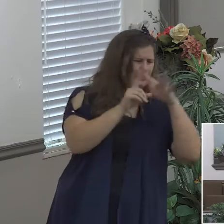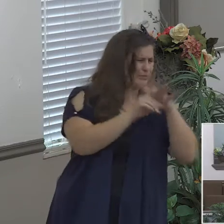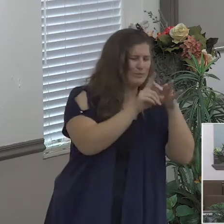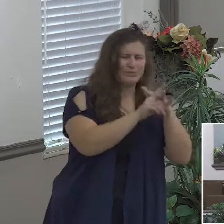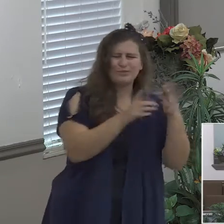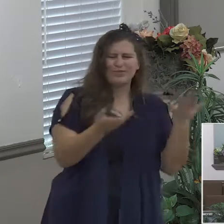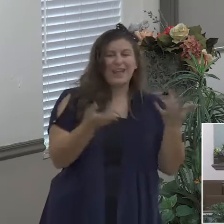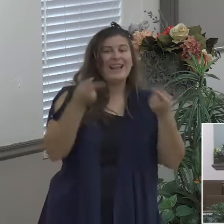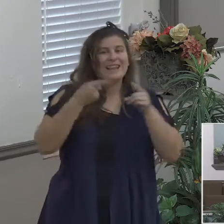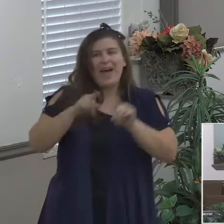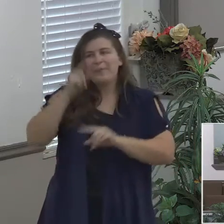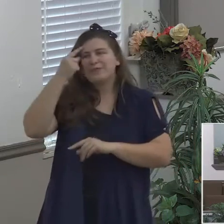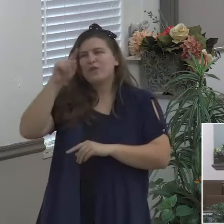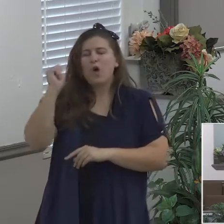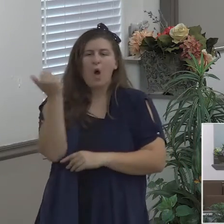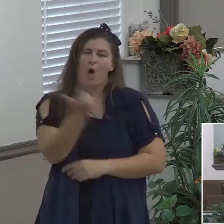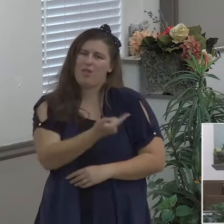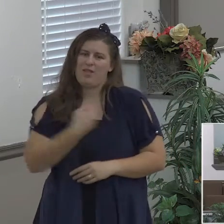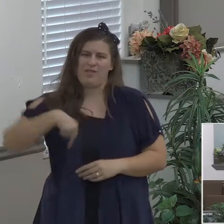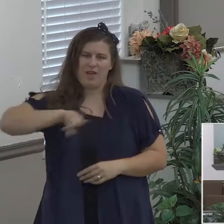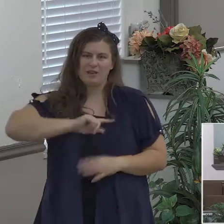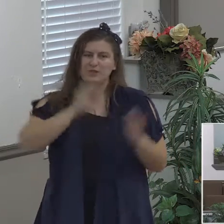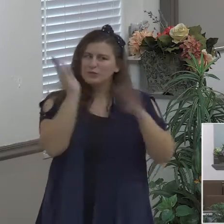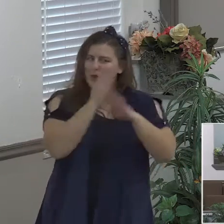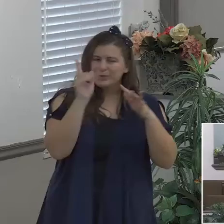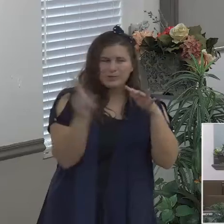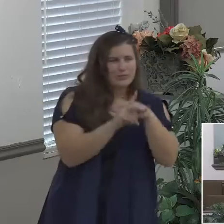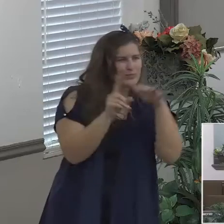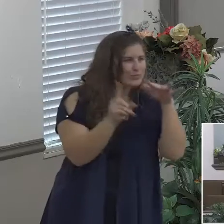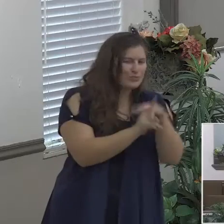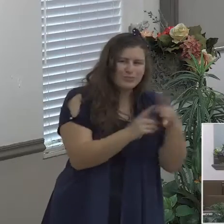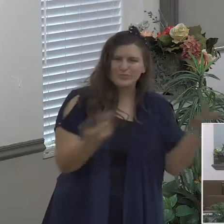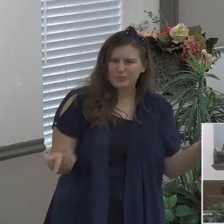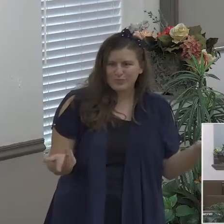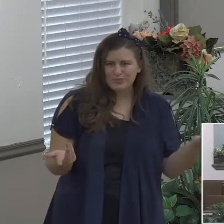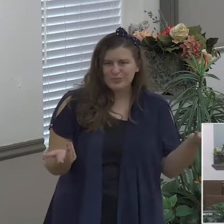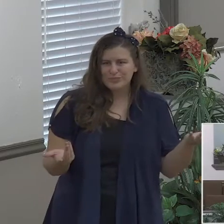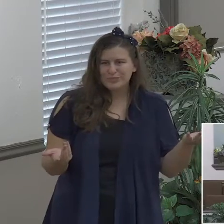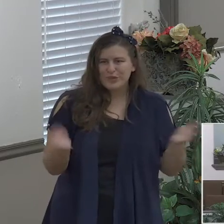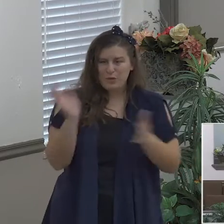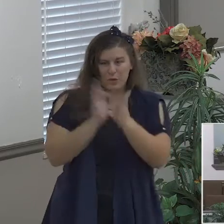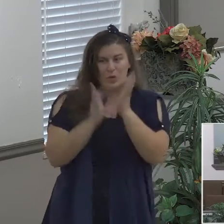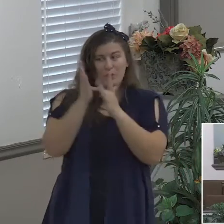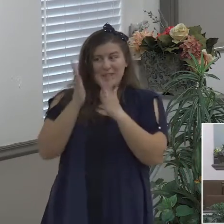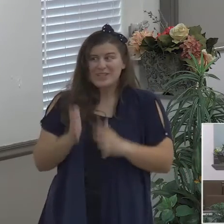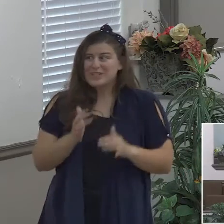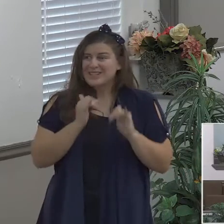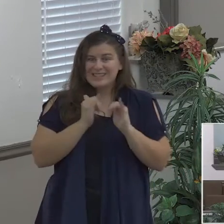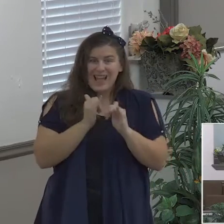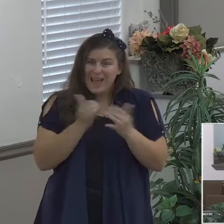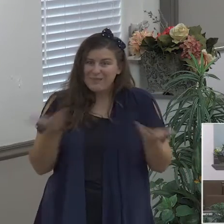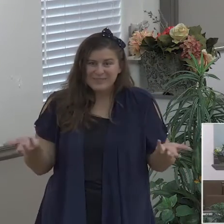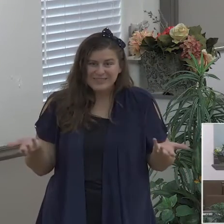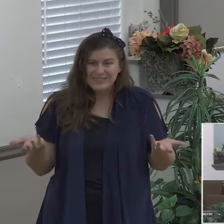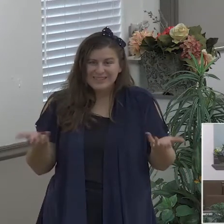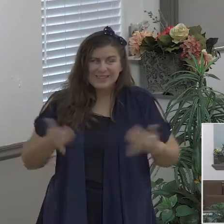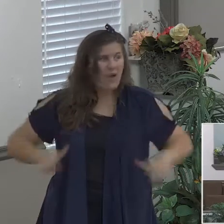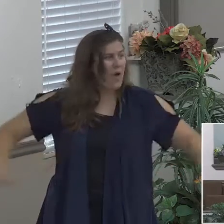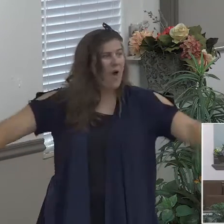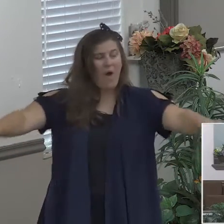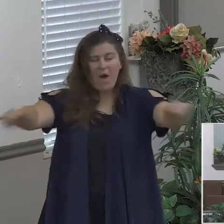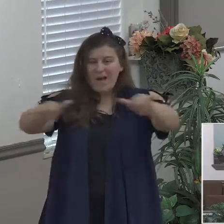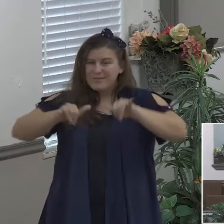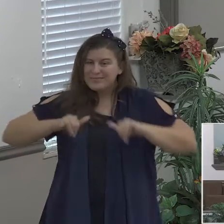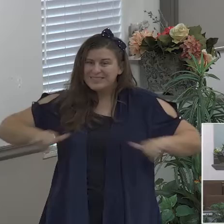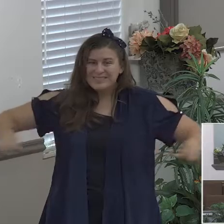and Christians are not immune to that well this is a dark time Isaiah 26